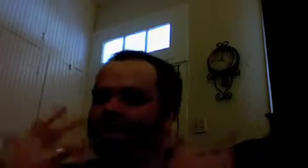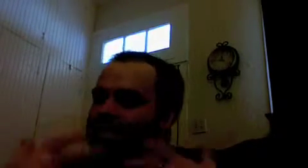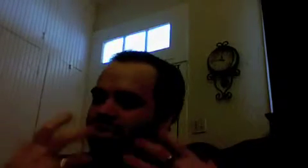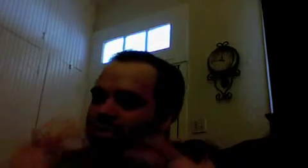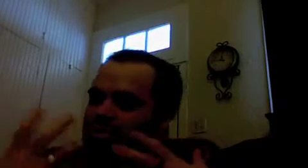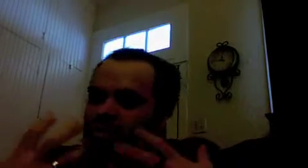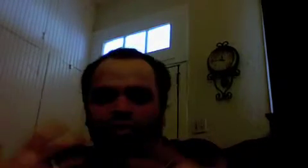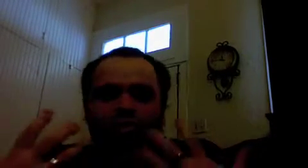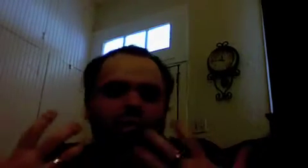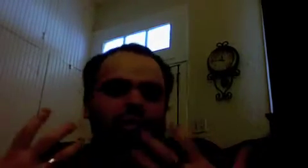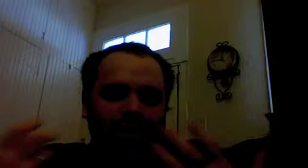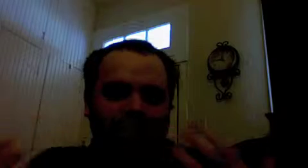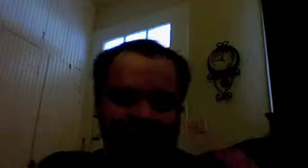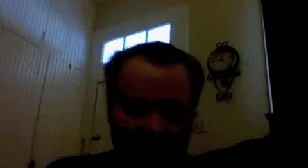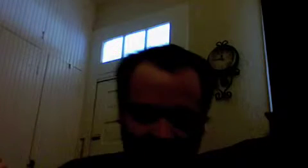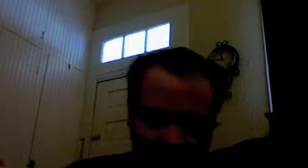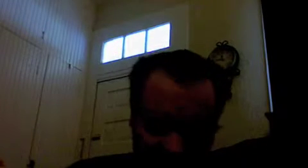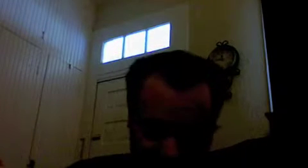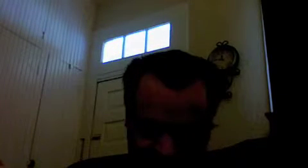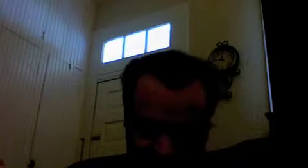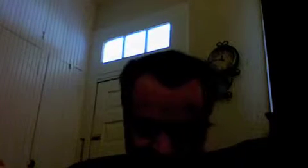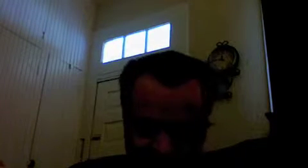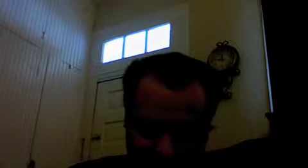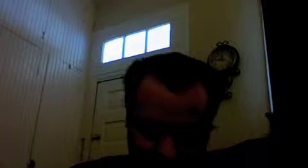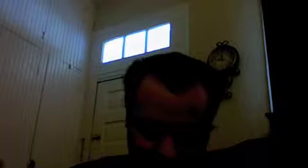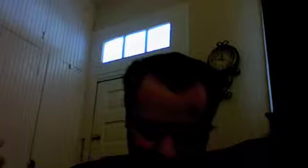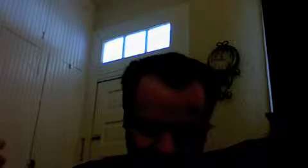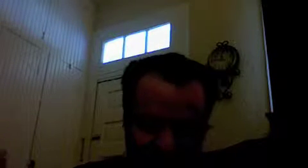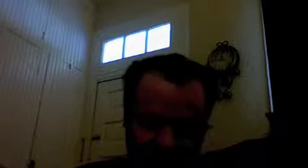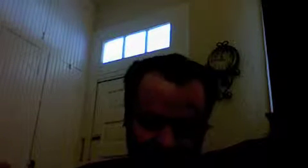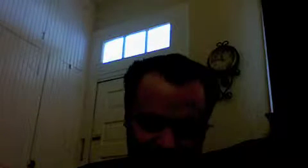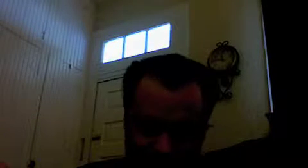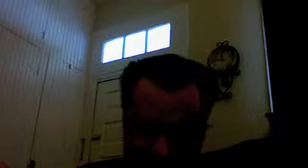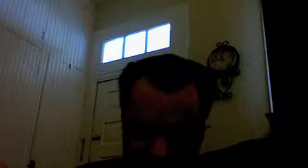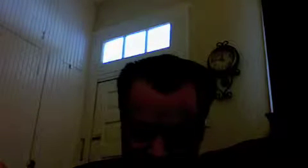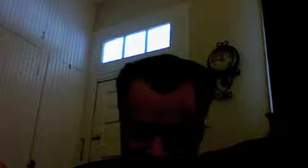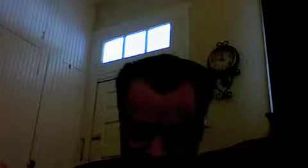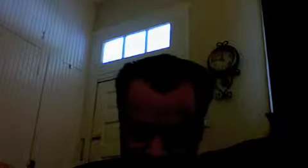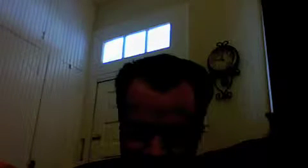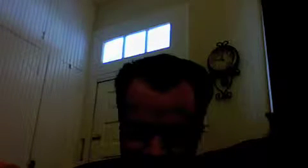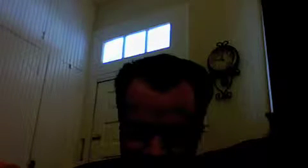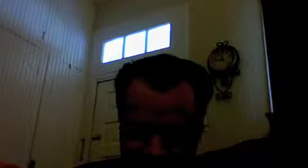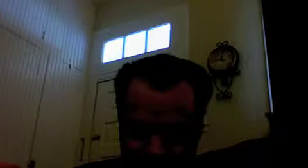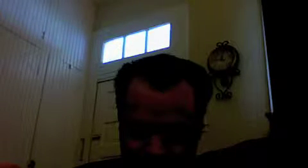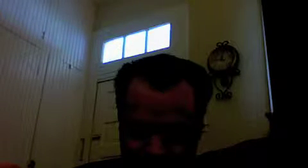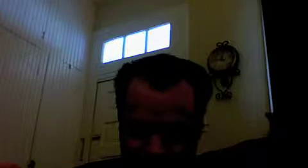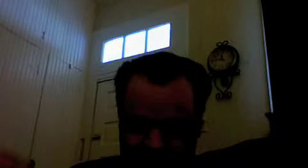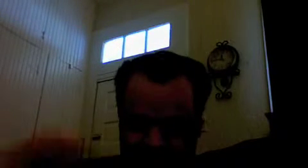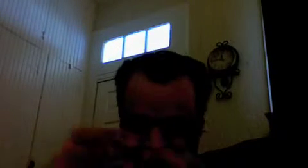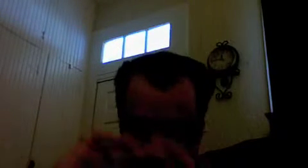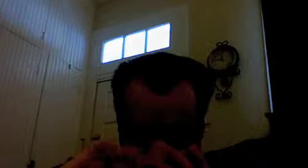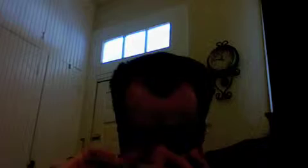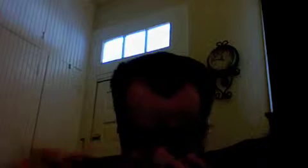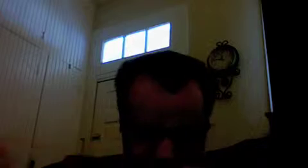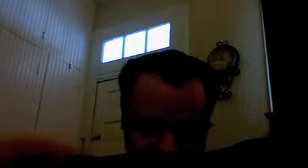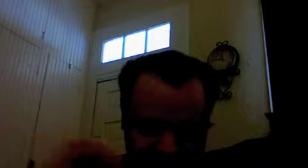the truth of God in a certain way for Hegel um it's seriousness